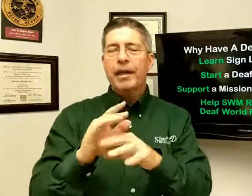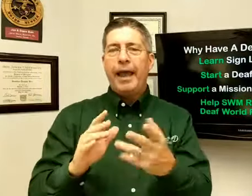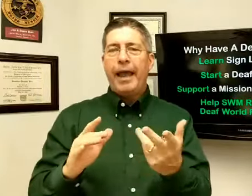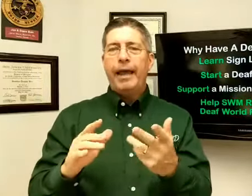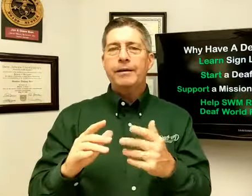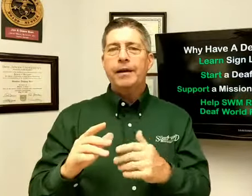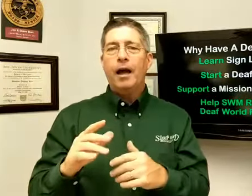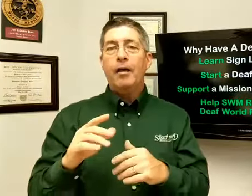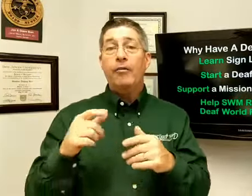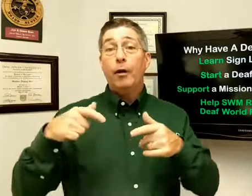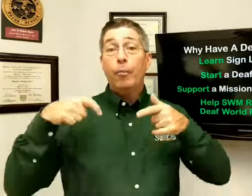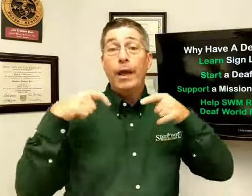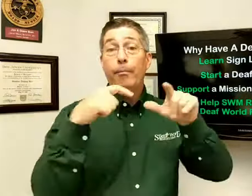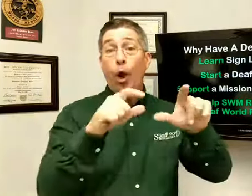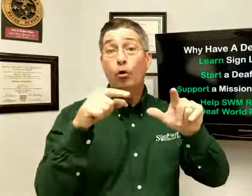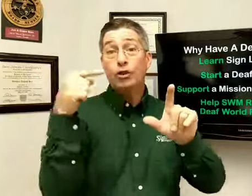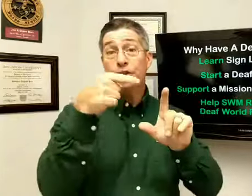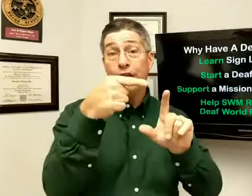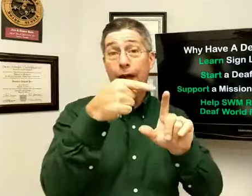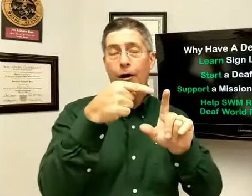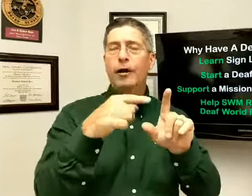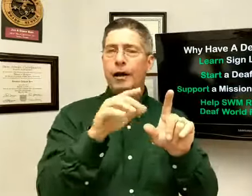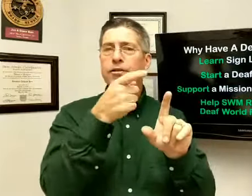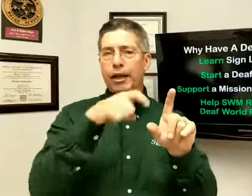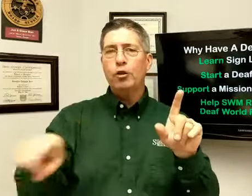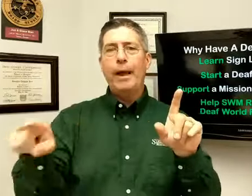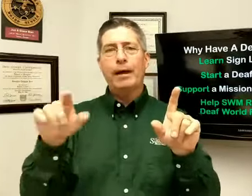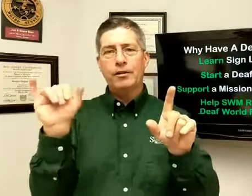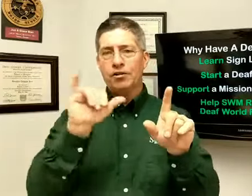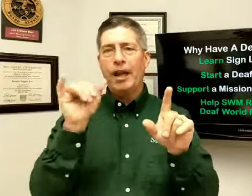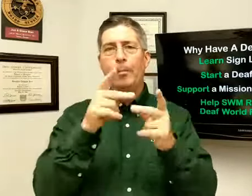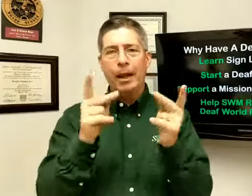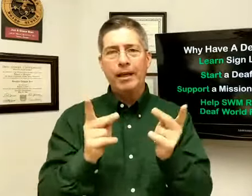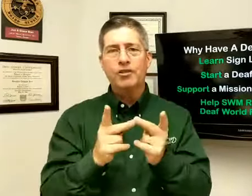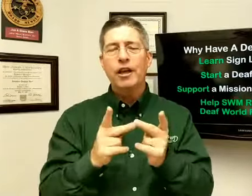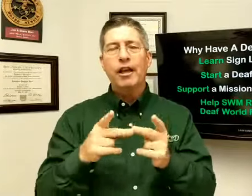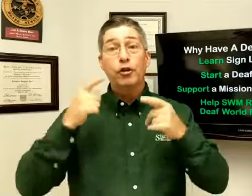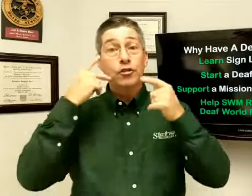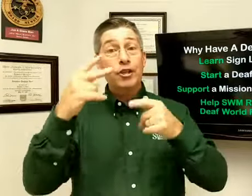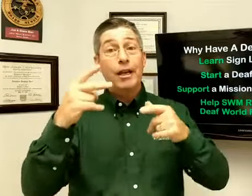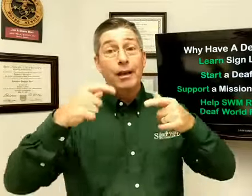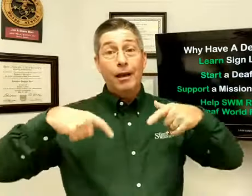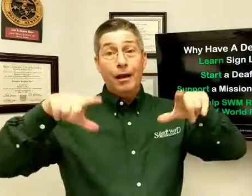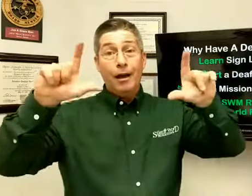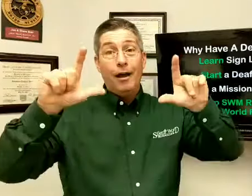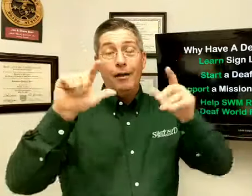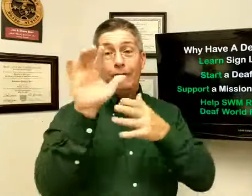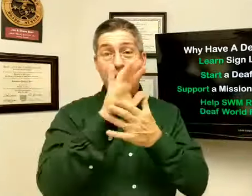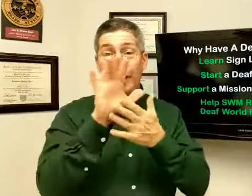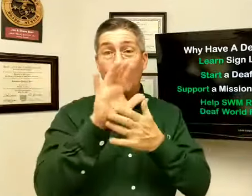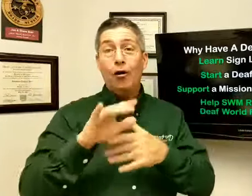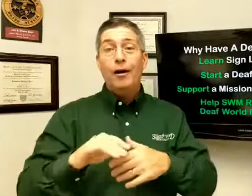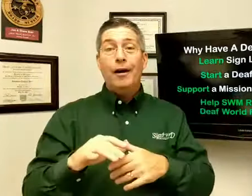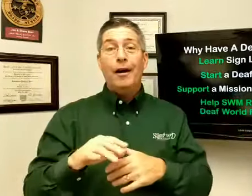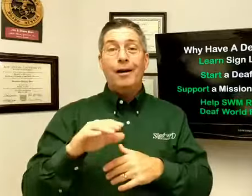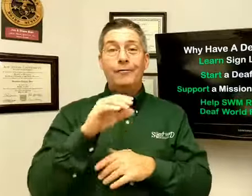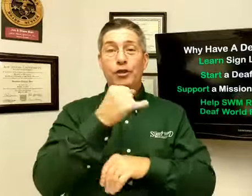And there will be a post there. And it will take you back to the same place. You'll see a video of Jim